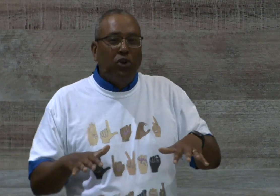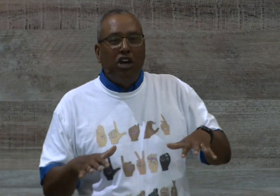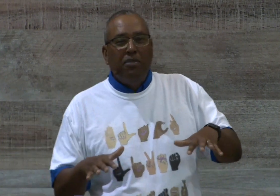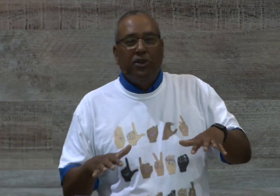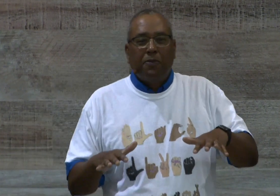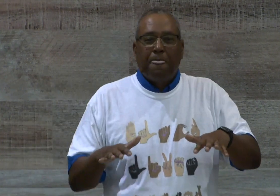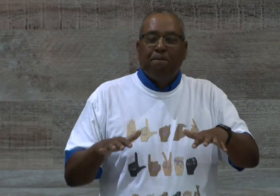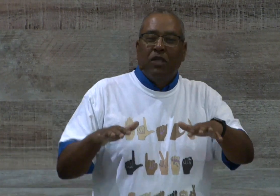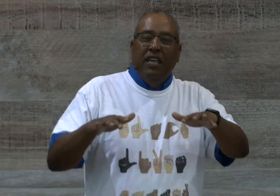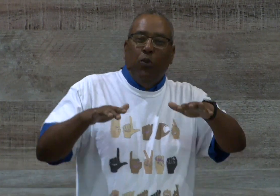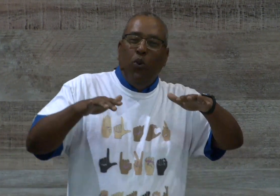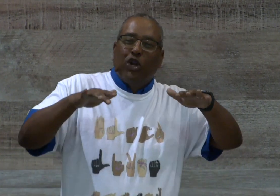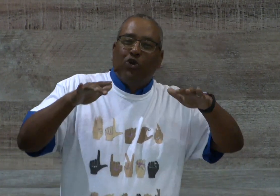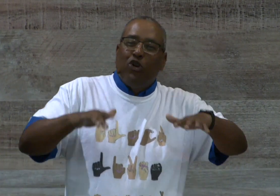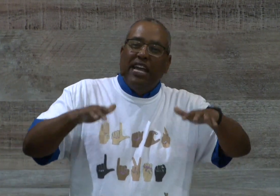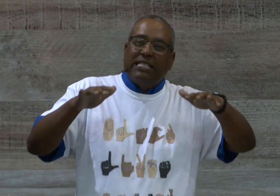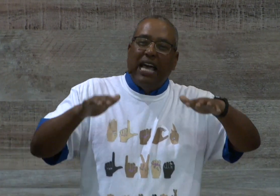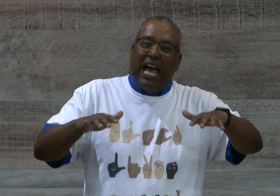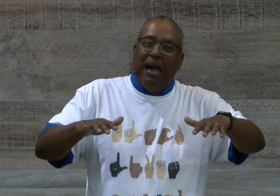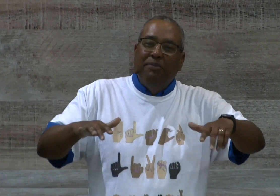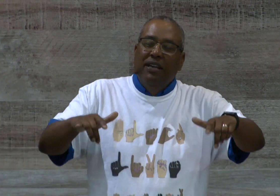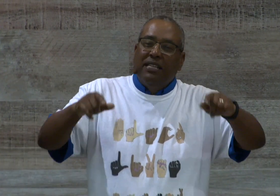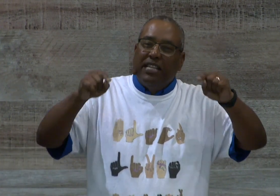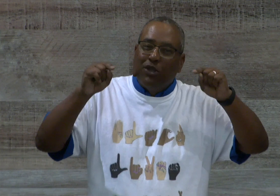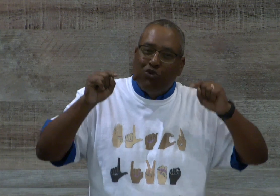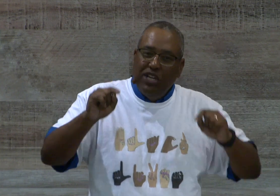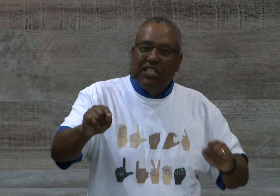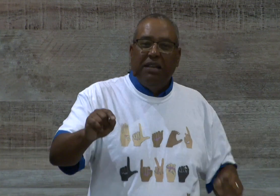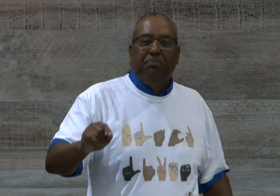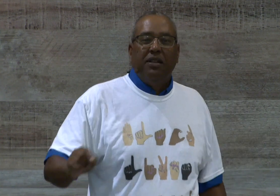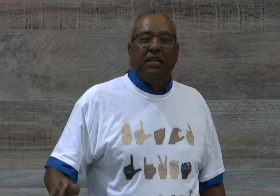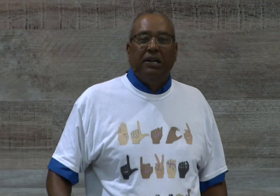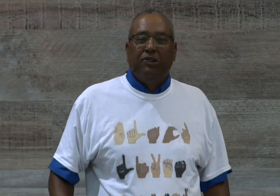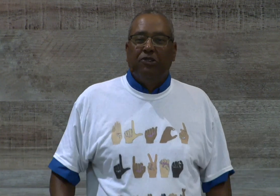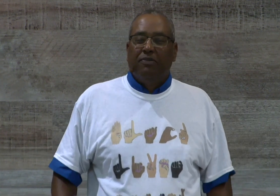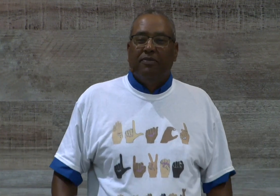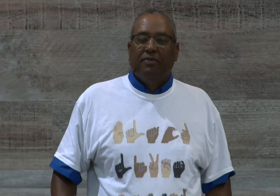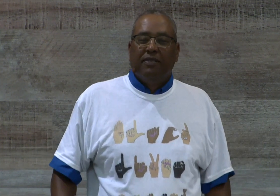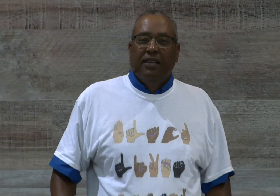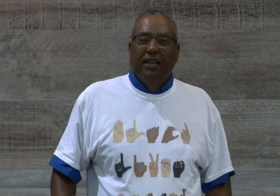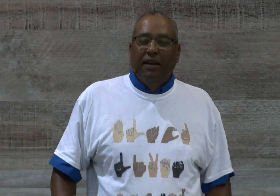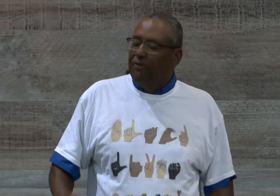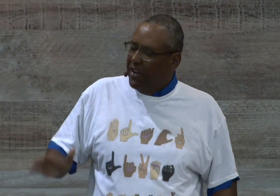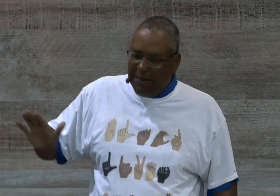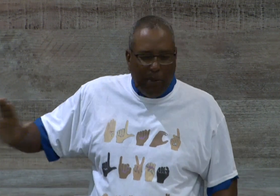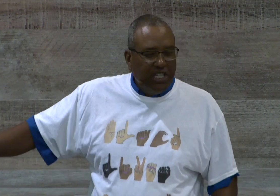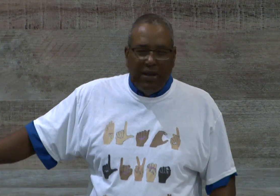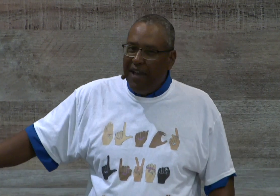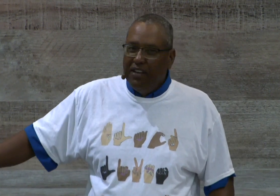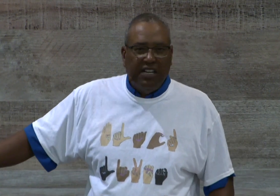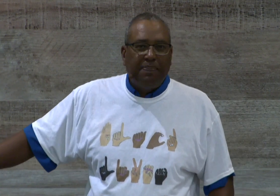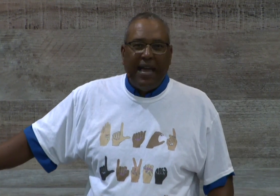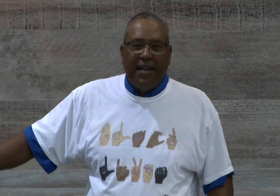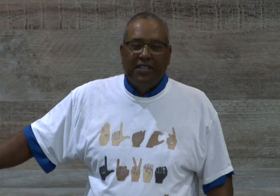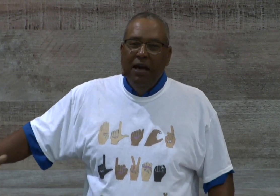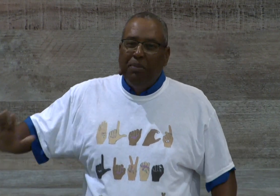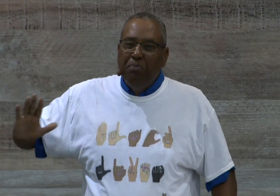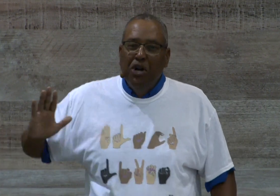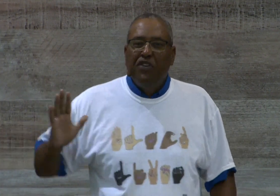almost, what a great time to hit the reset button at home. Forget about what you haven't done in the past, but moving